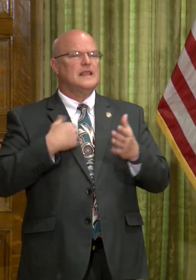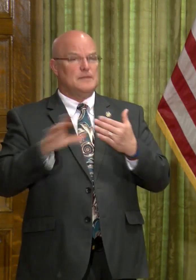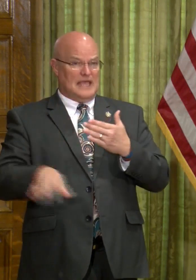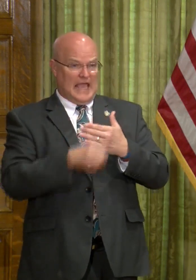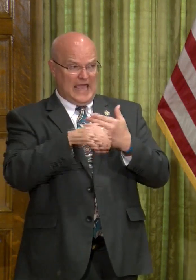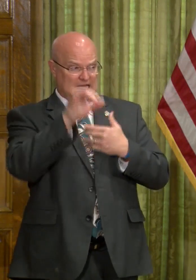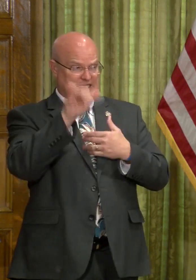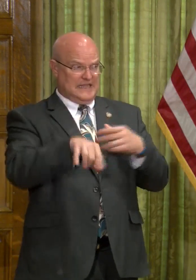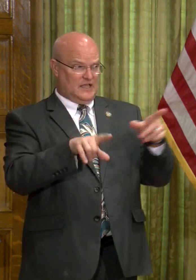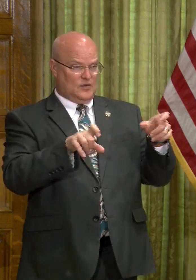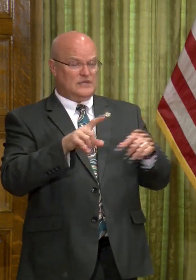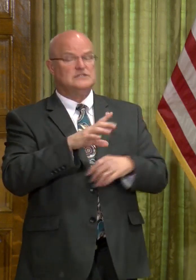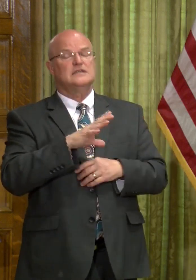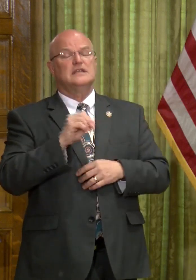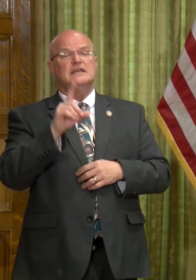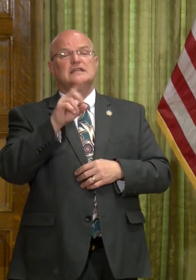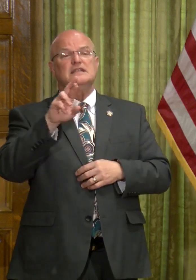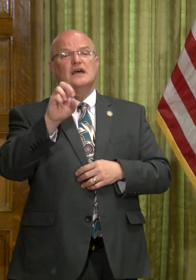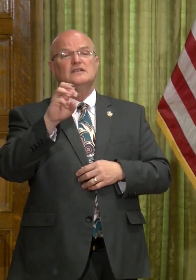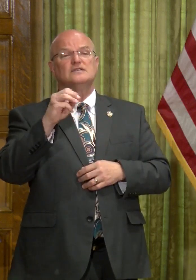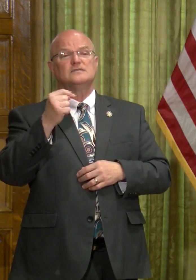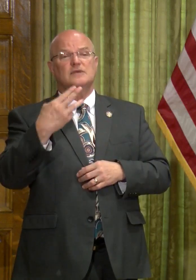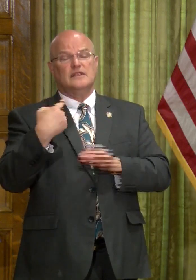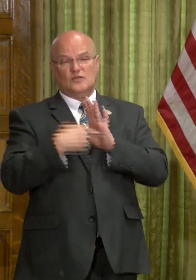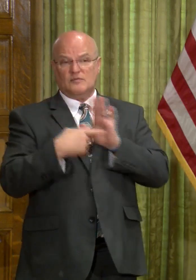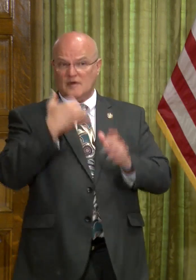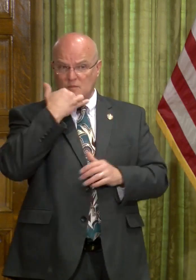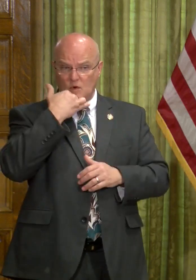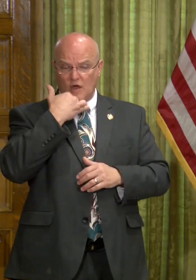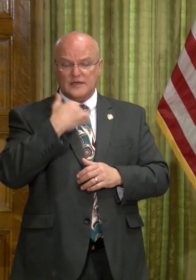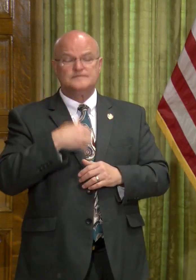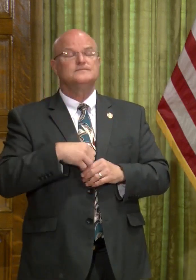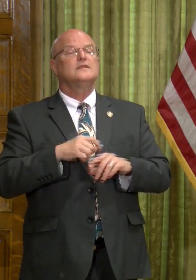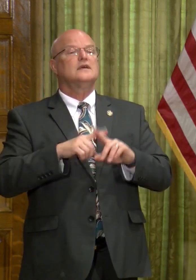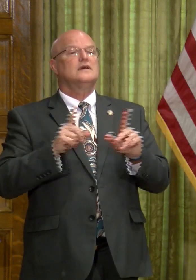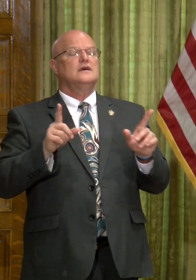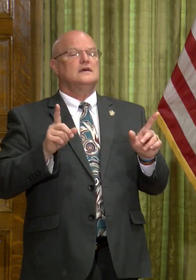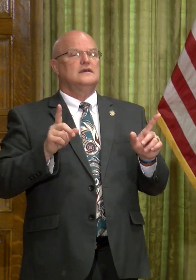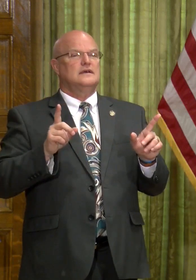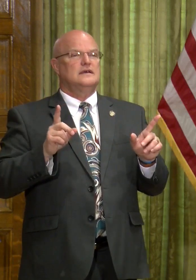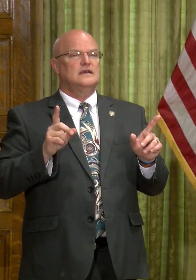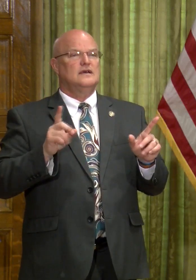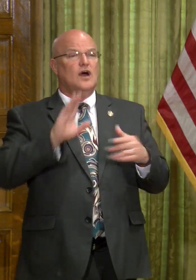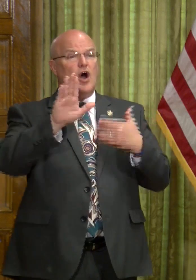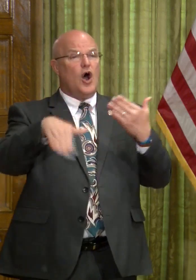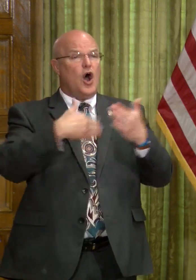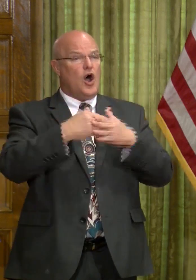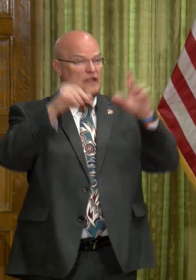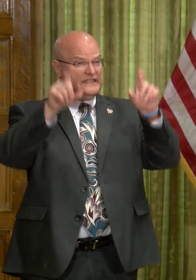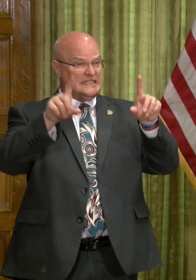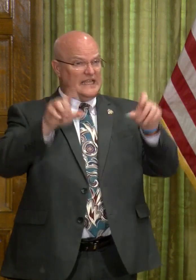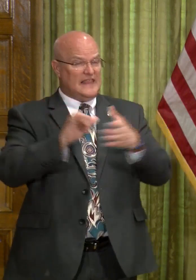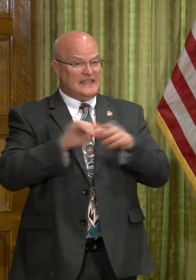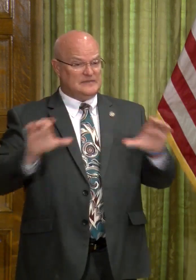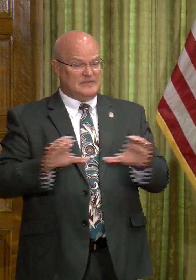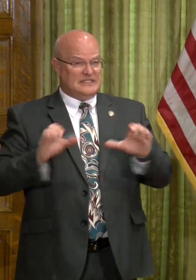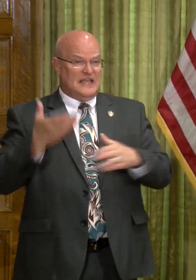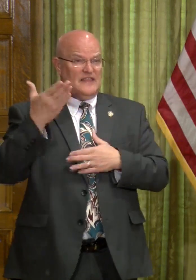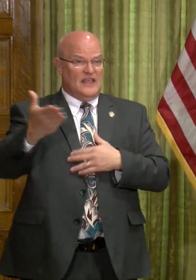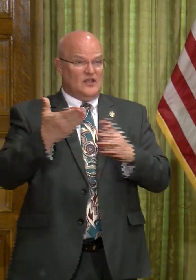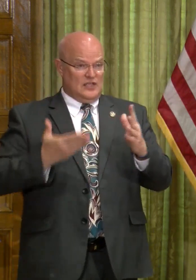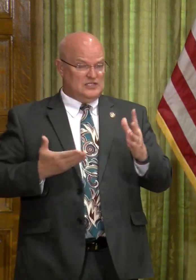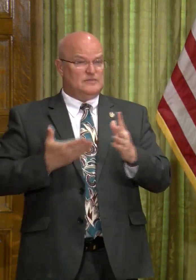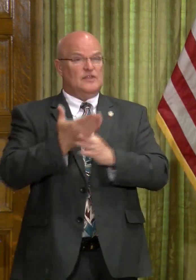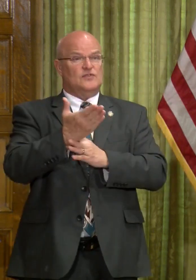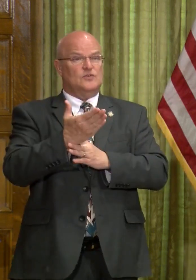me add to that, and I, uh, Dr. Smith, you can correct me if I'm in error here, but, uh, all of the testing that has been done, there's